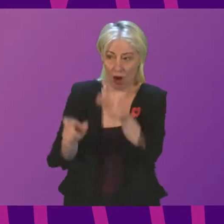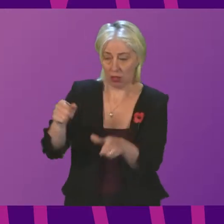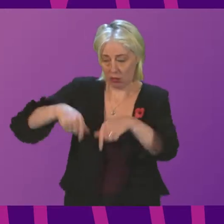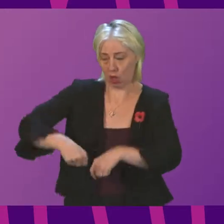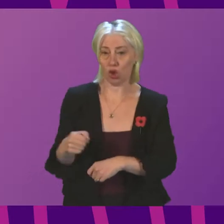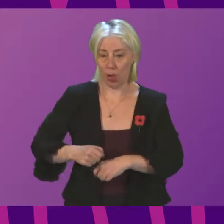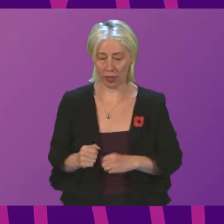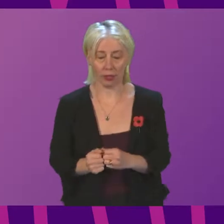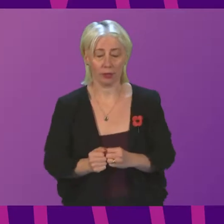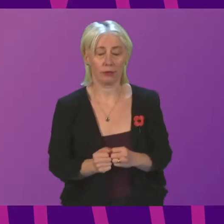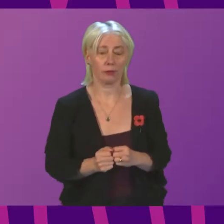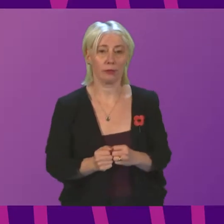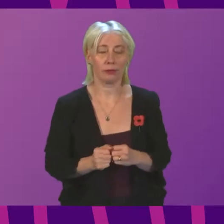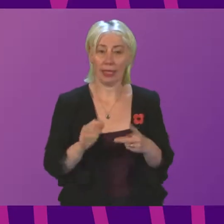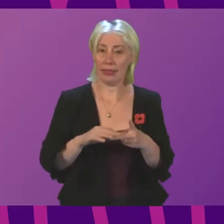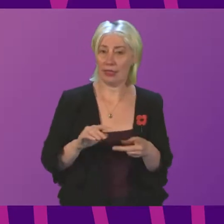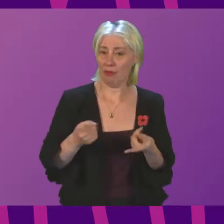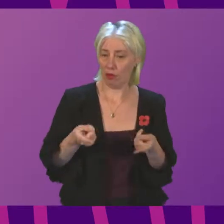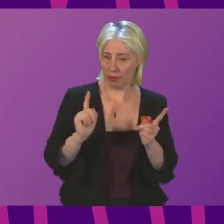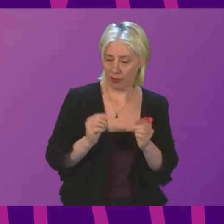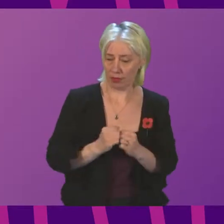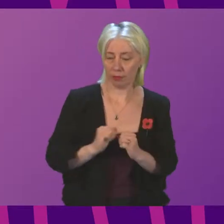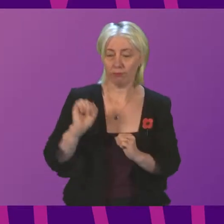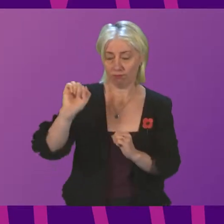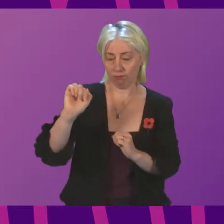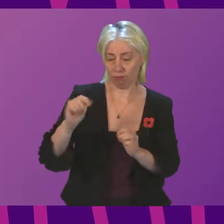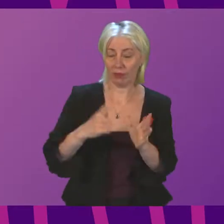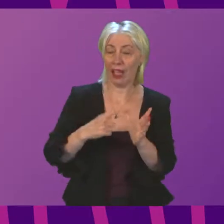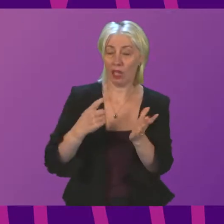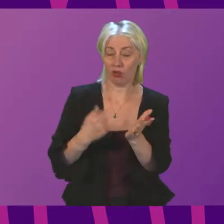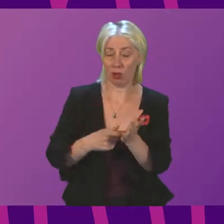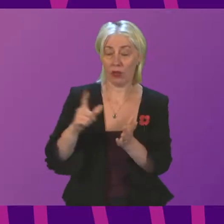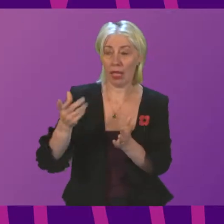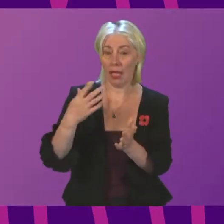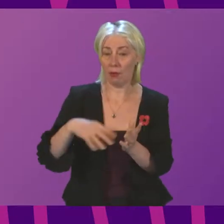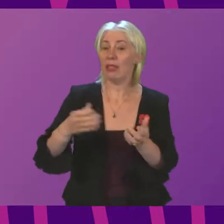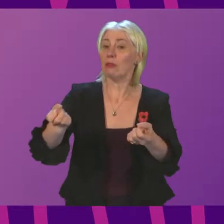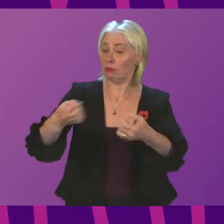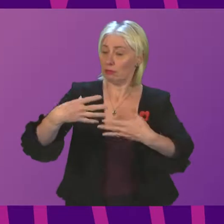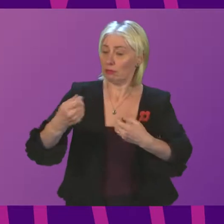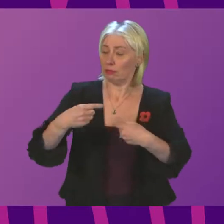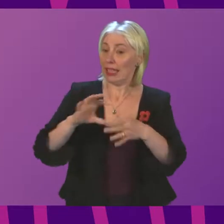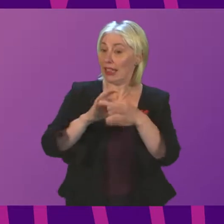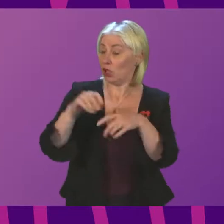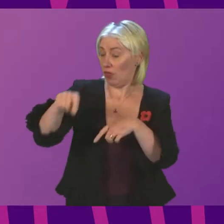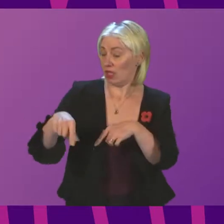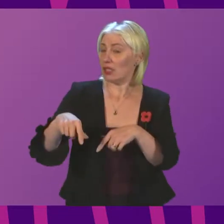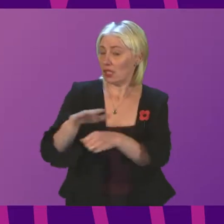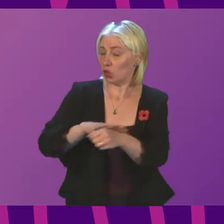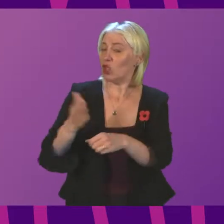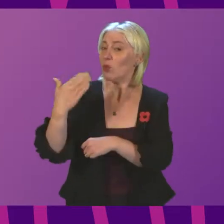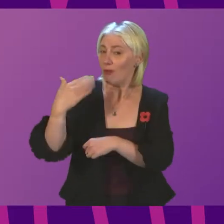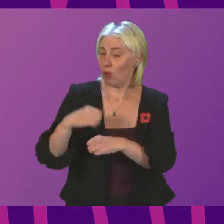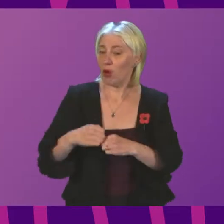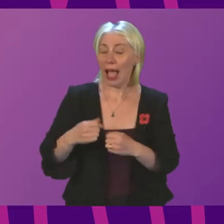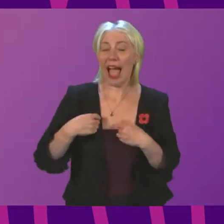Deputy First Minister. Mr Rowley has made a number of contributions to Parliament on this question and a number of them